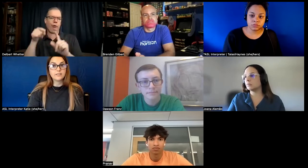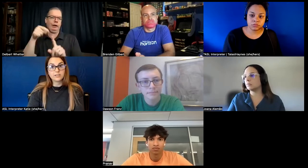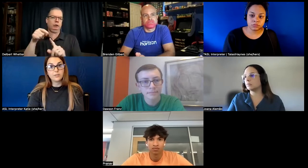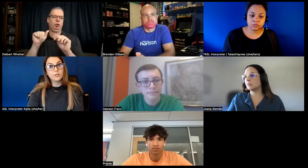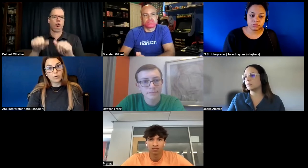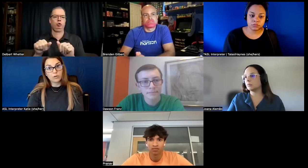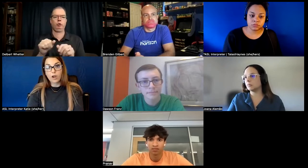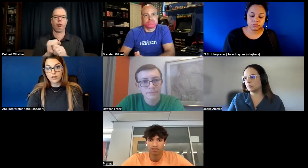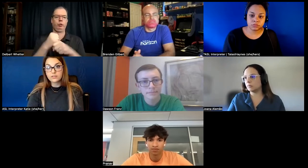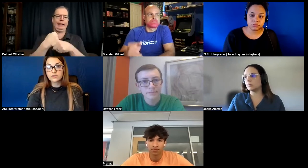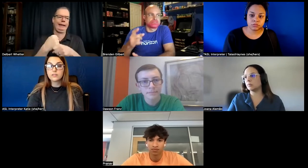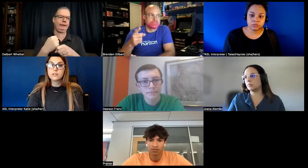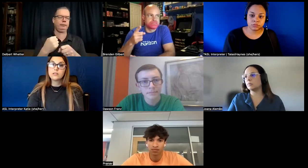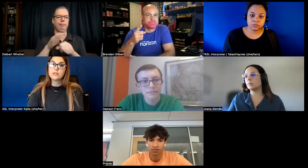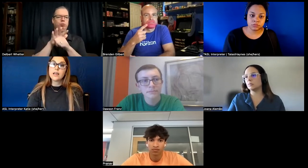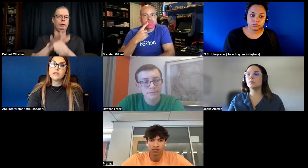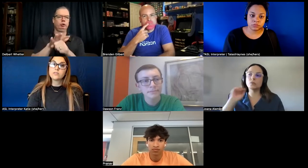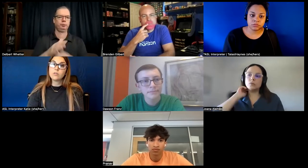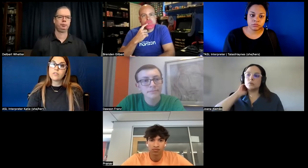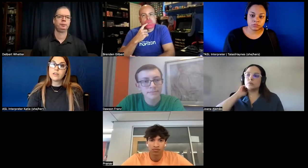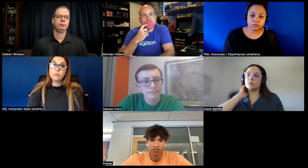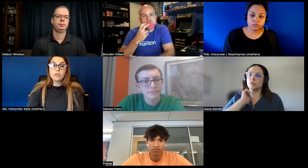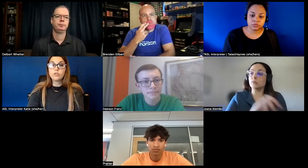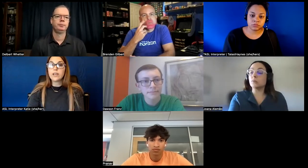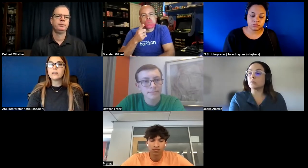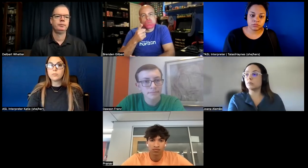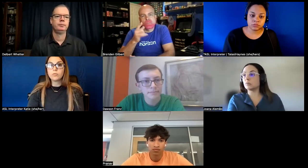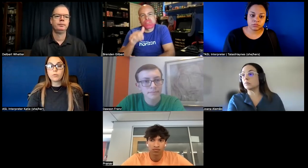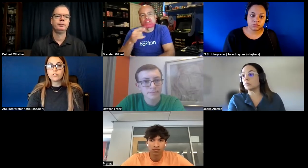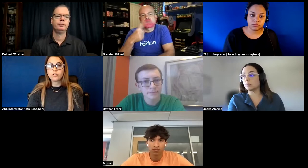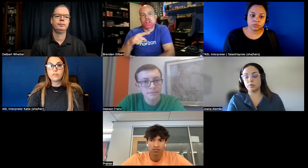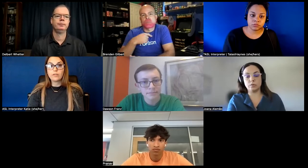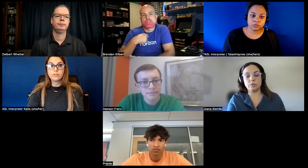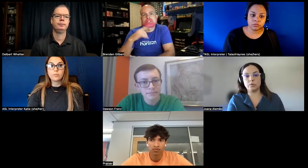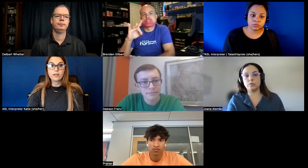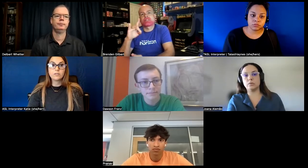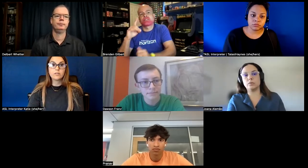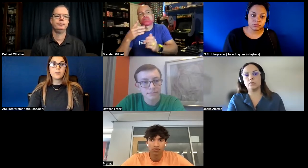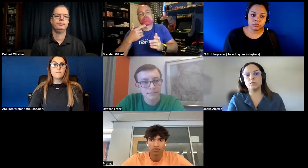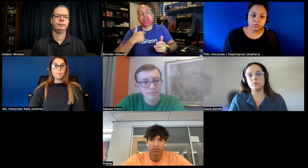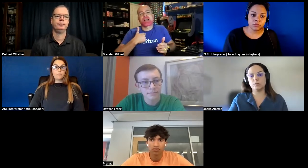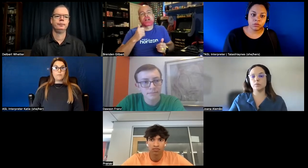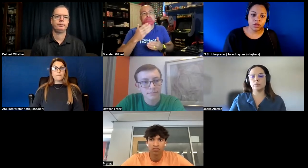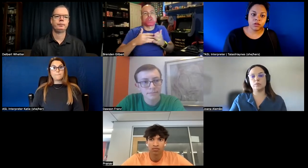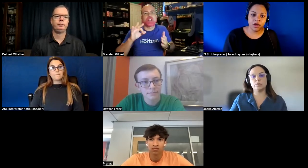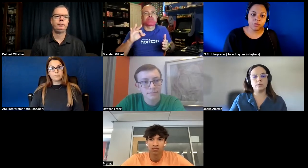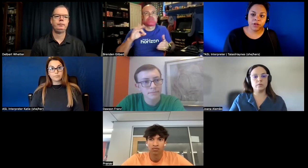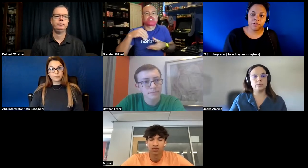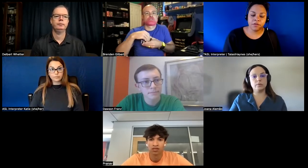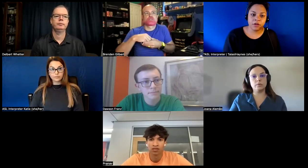accessibility born products and so that they we can create a little bit more pressure in that respect yeah we have uh